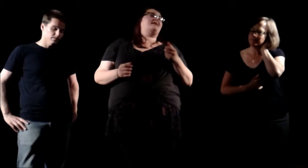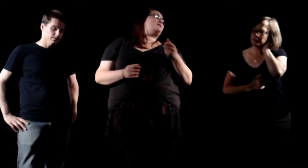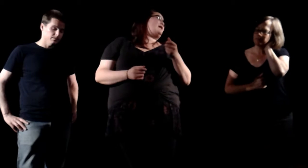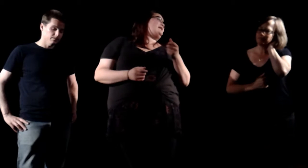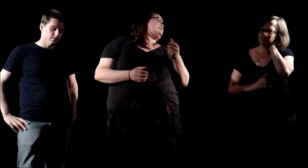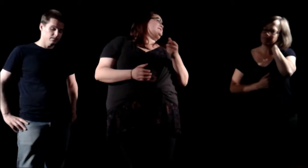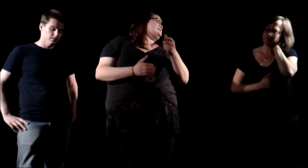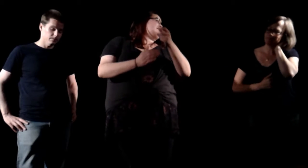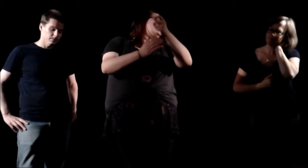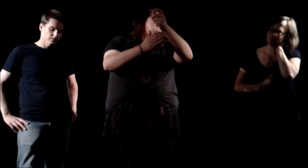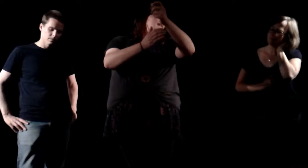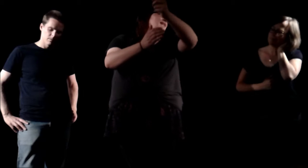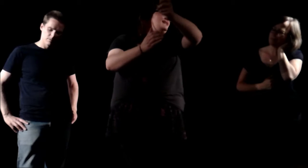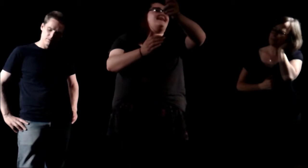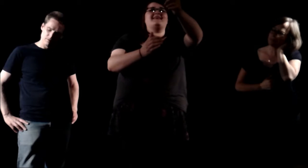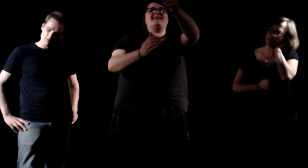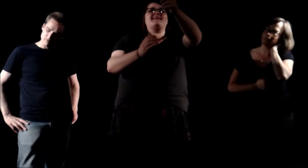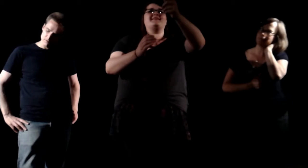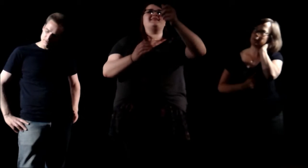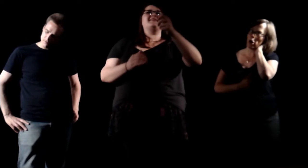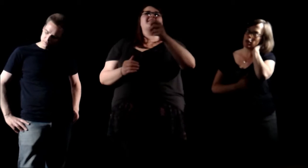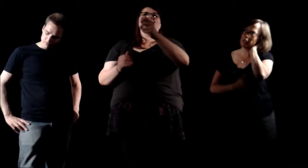Guess what I did? Uh, Charlie.